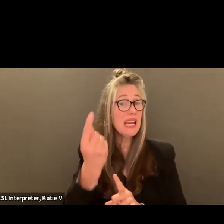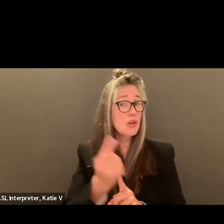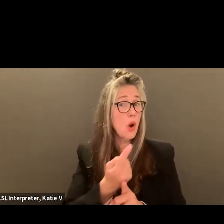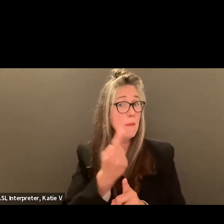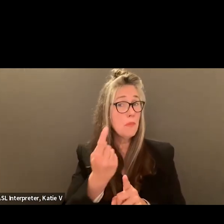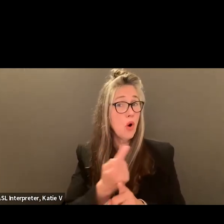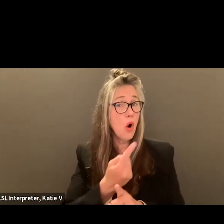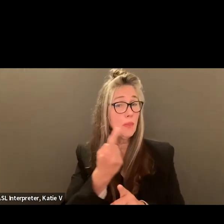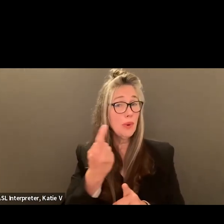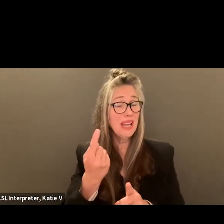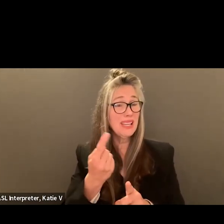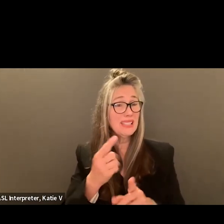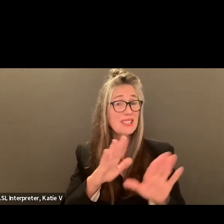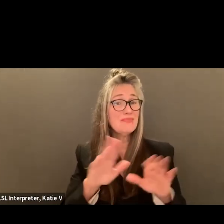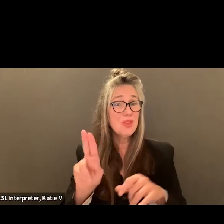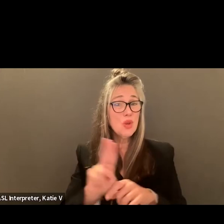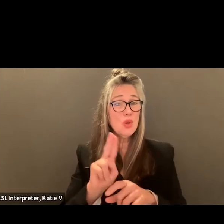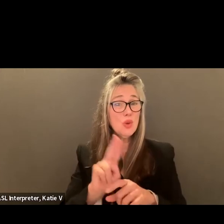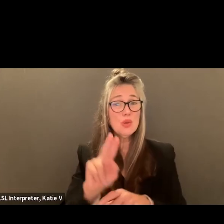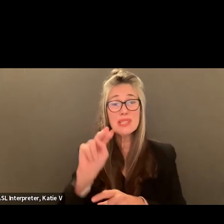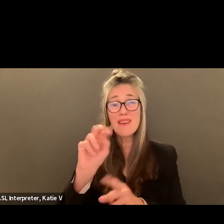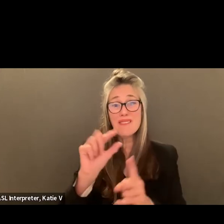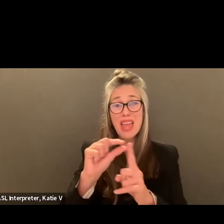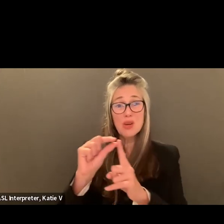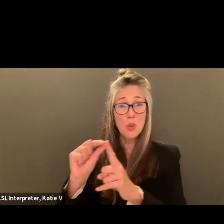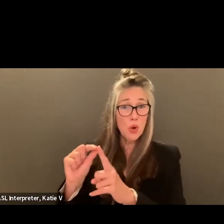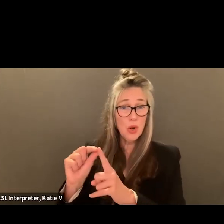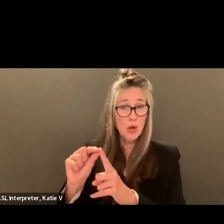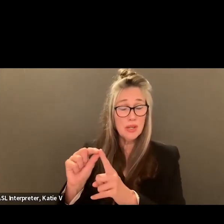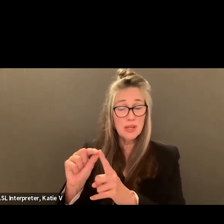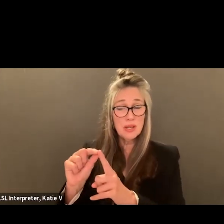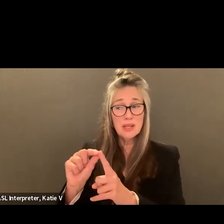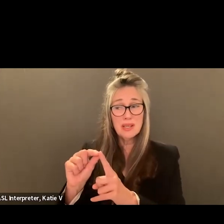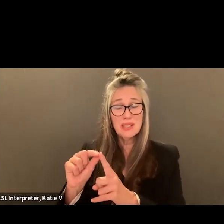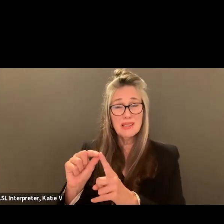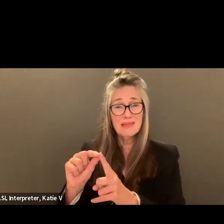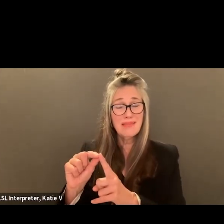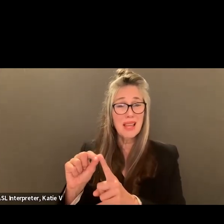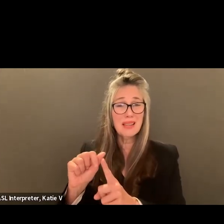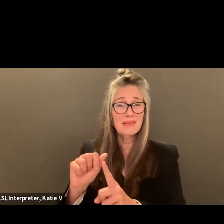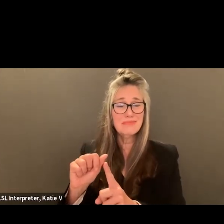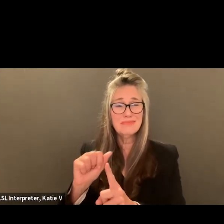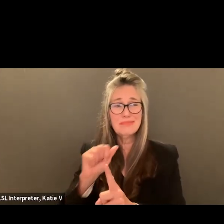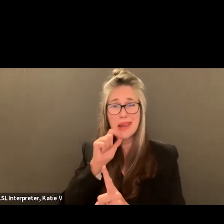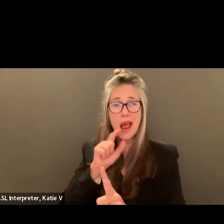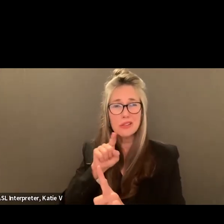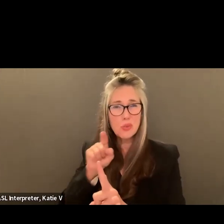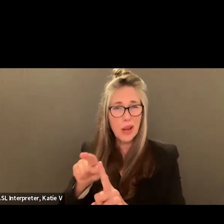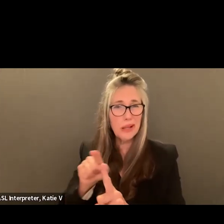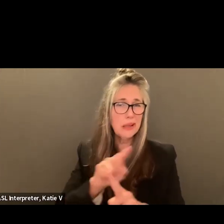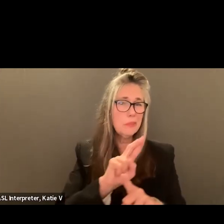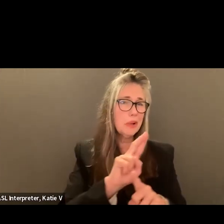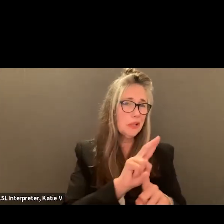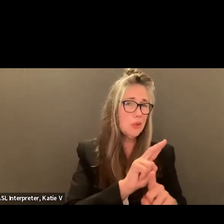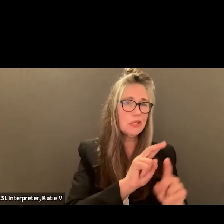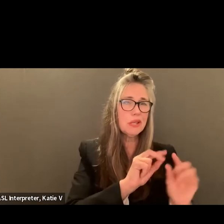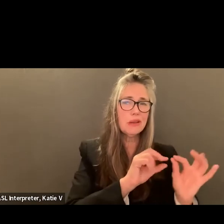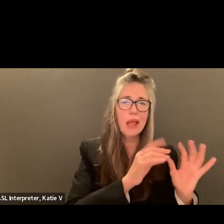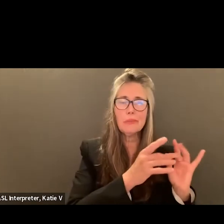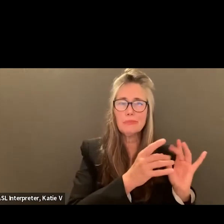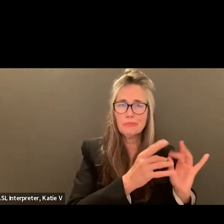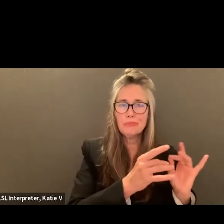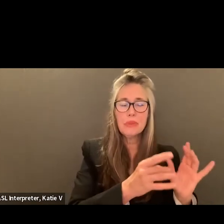of the N-word indirectly. And so, we had that represented. We had two at elementary